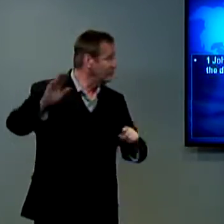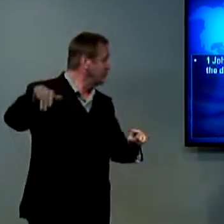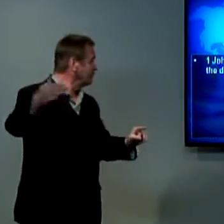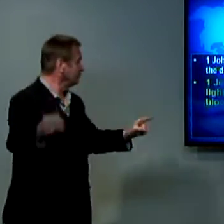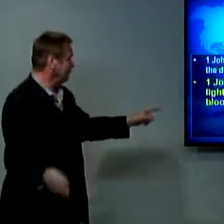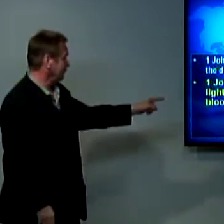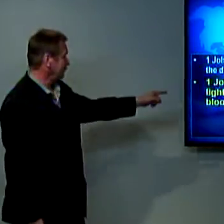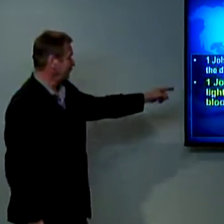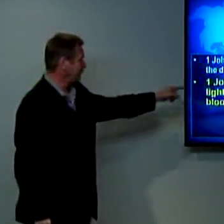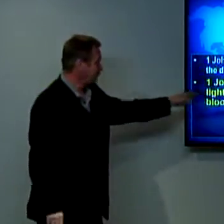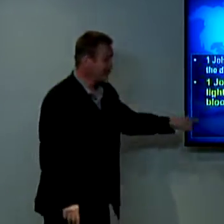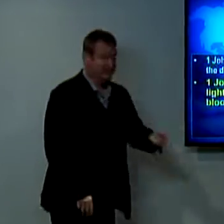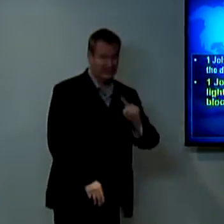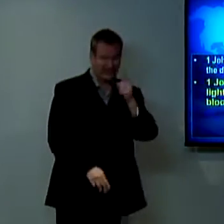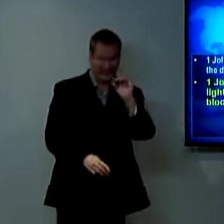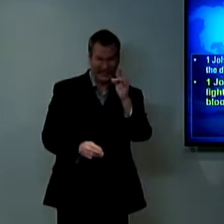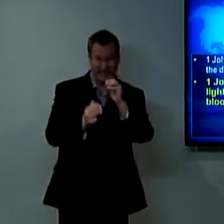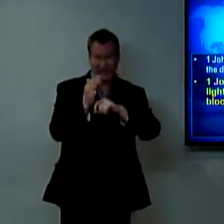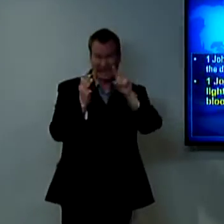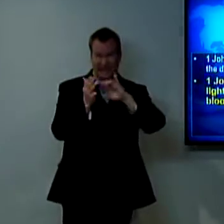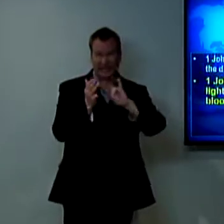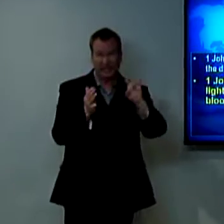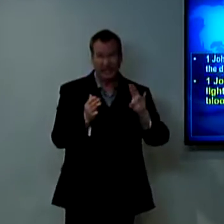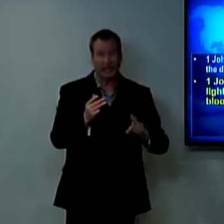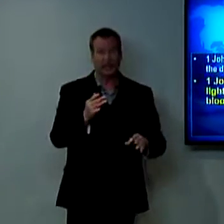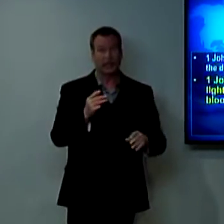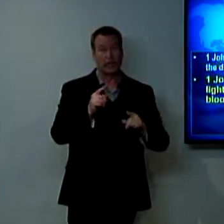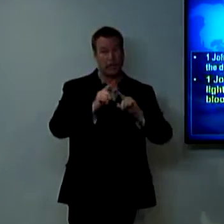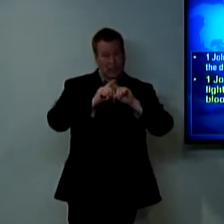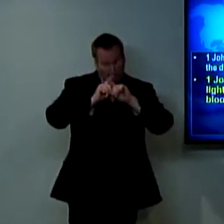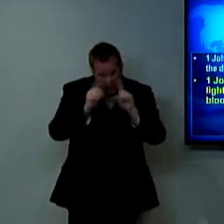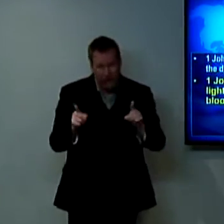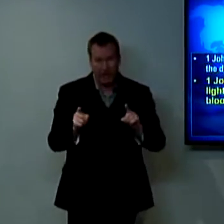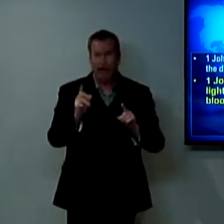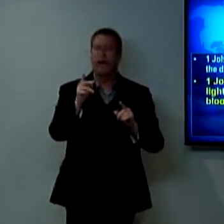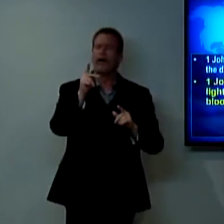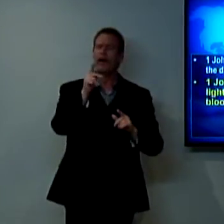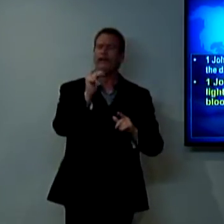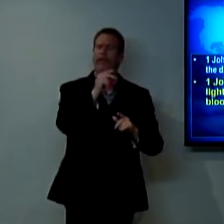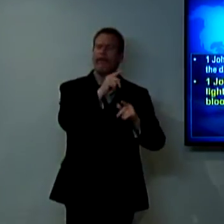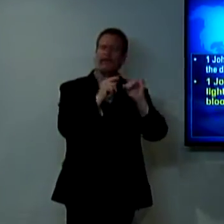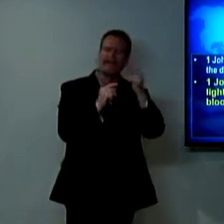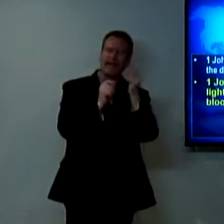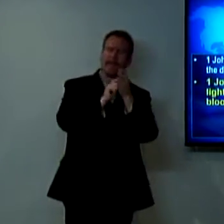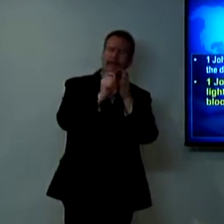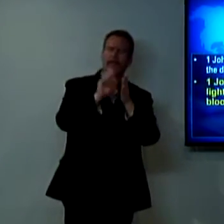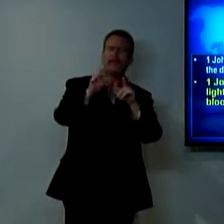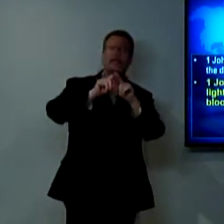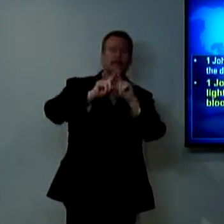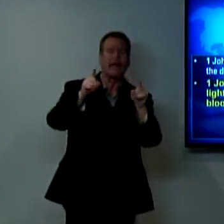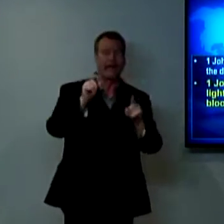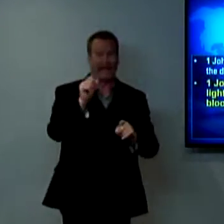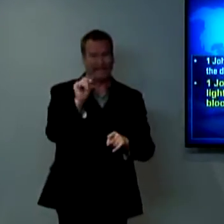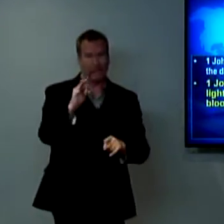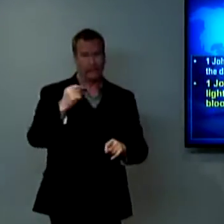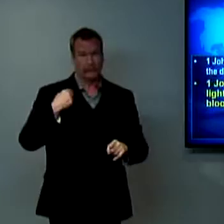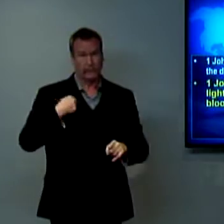And there's another verse in first John chapter seven, it goes on to say, but if